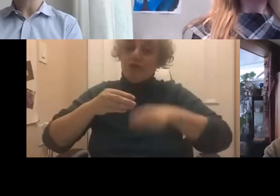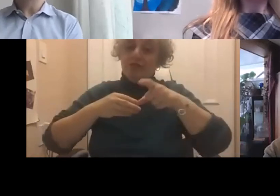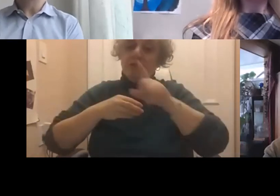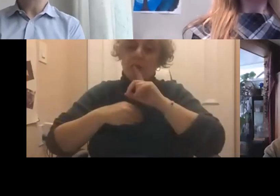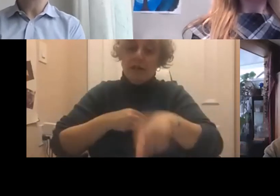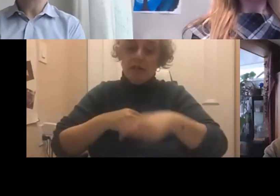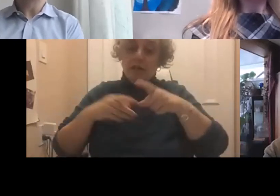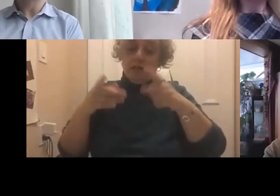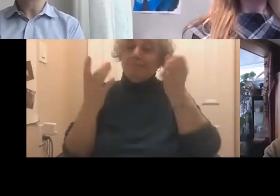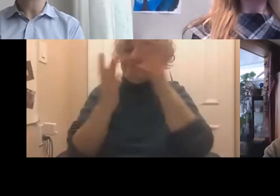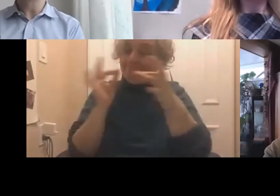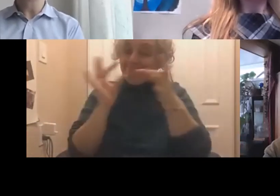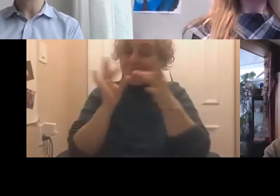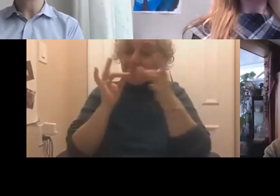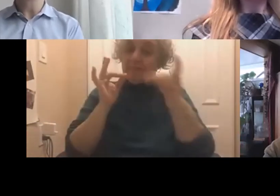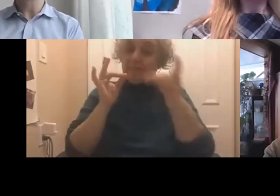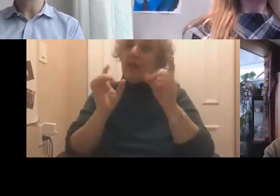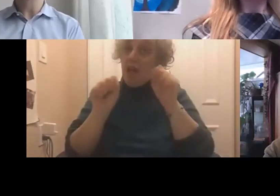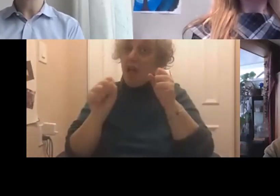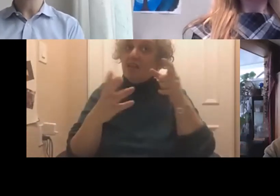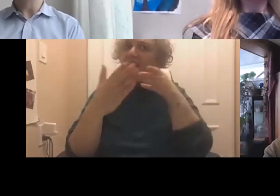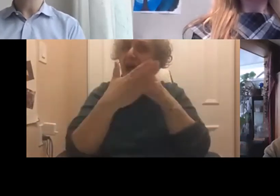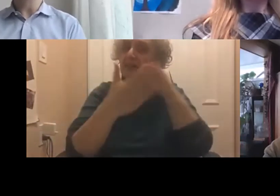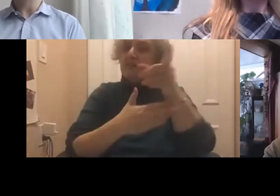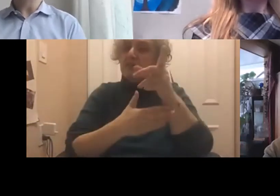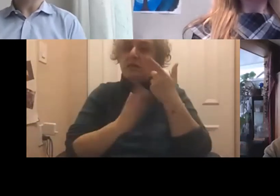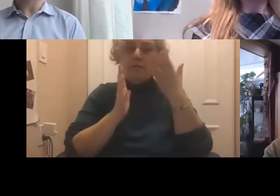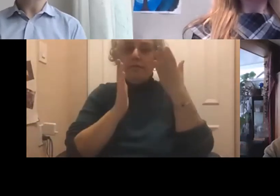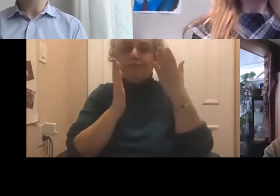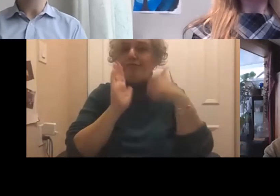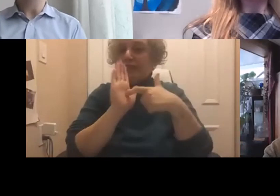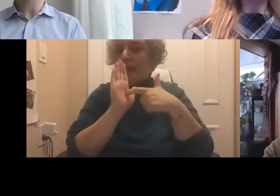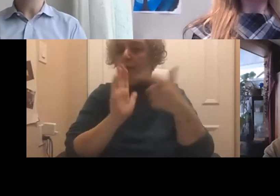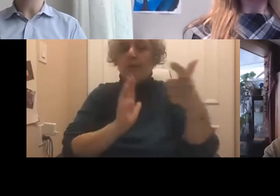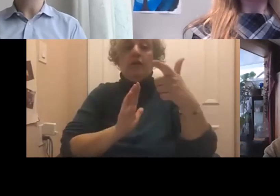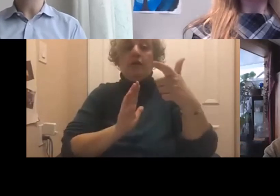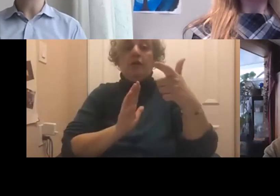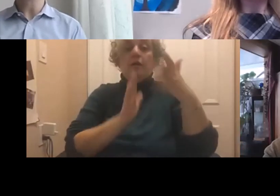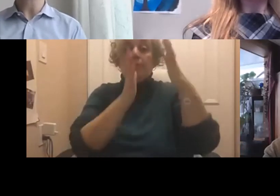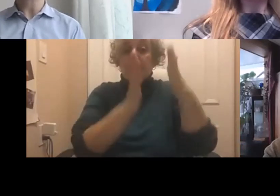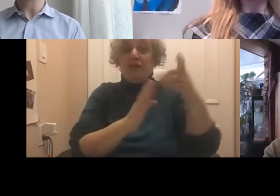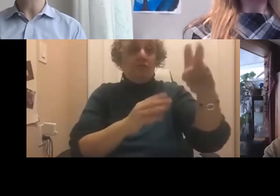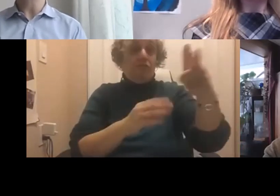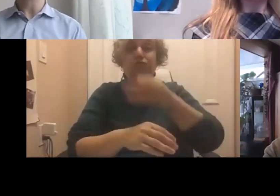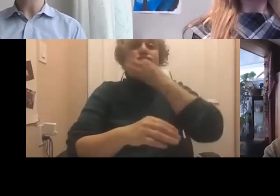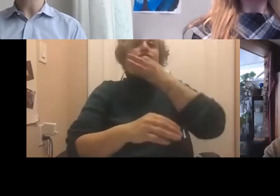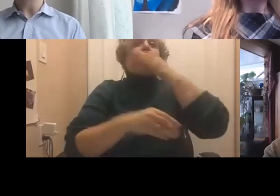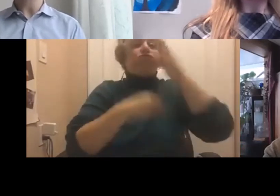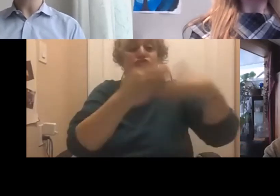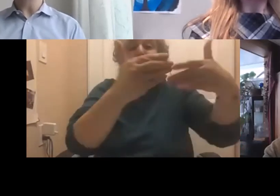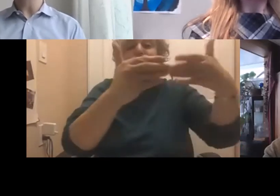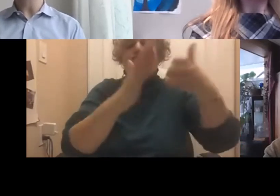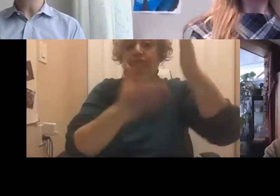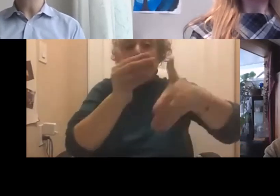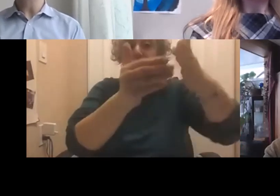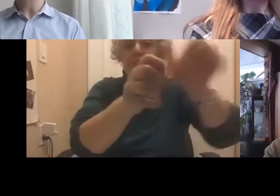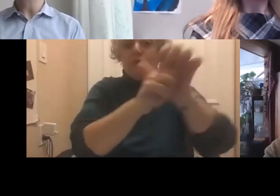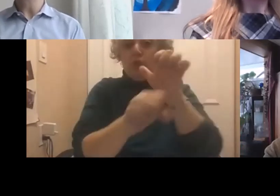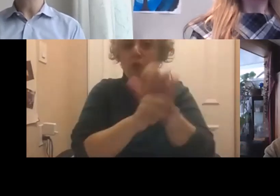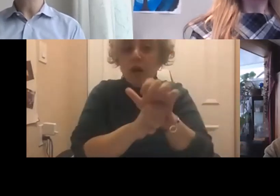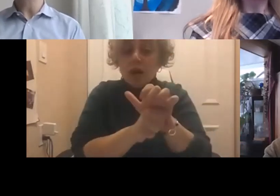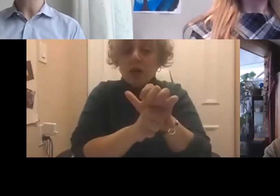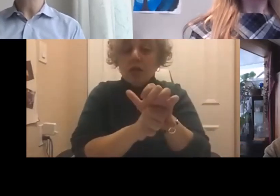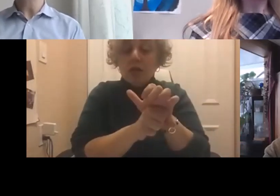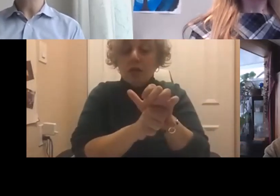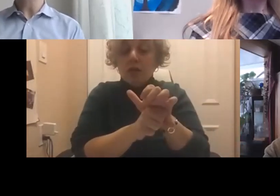be used against folks who may have more efficient methods of performing the job. And without